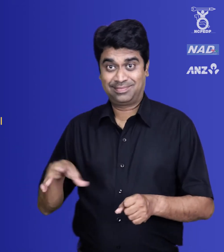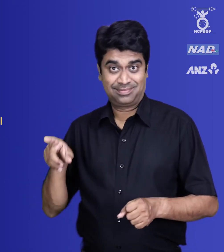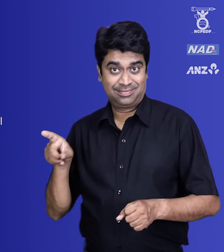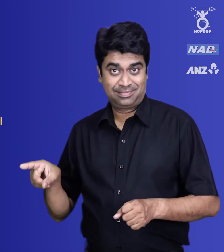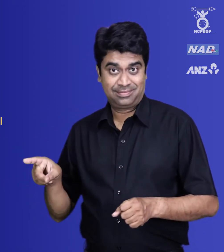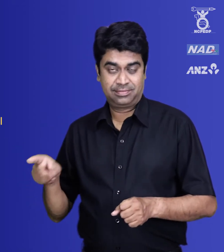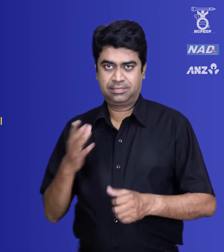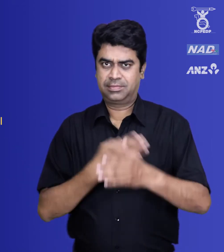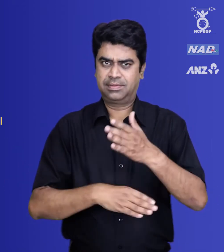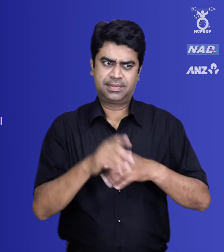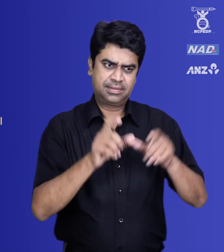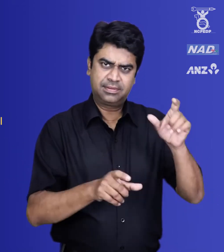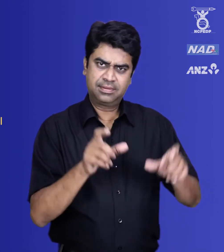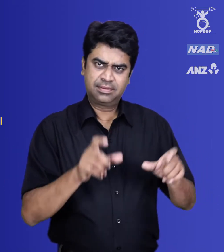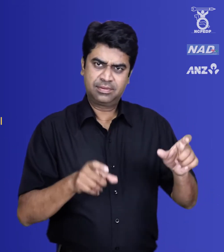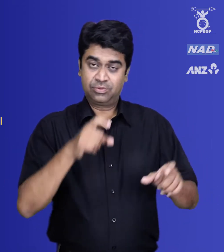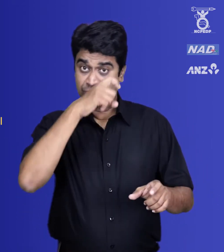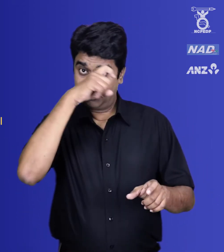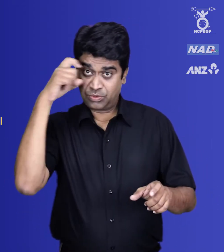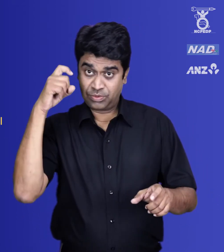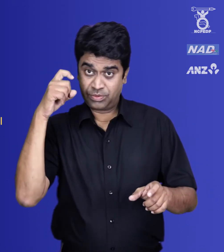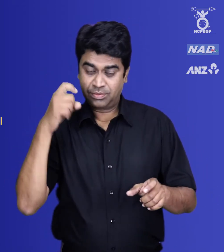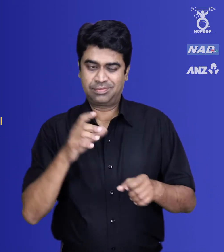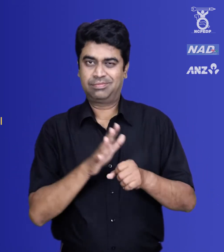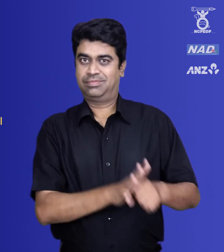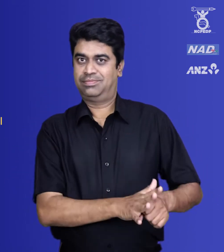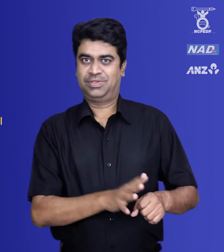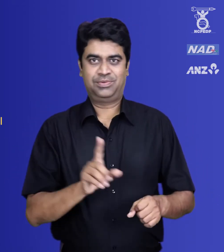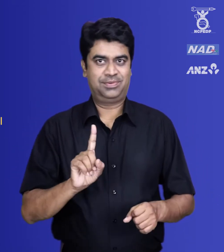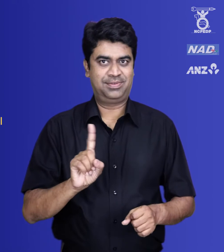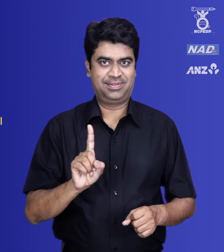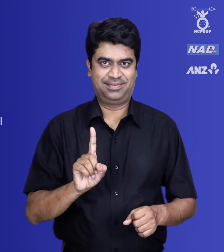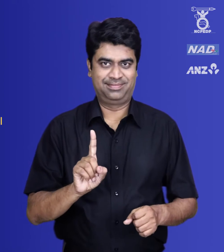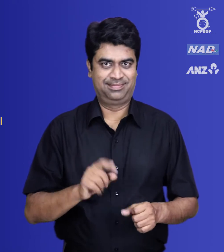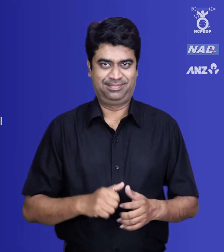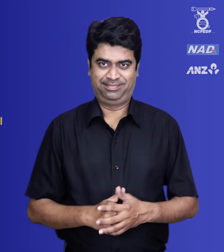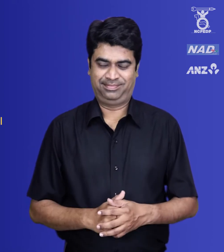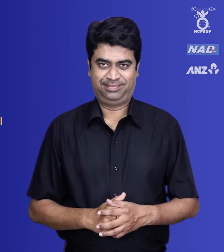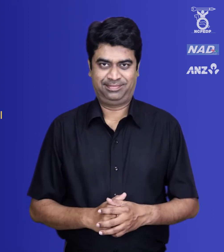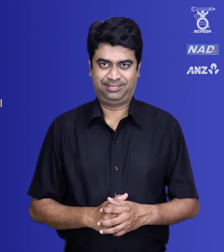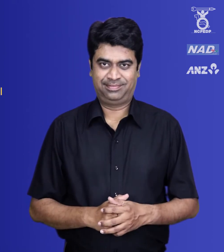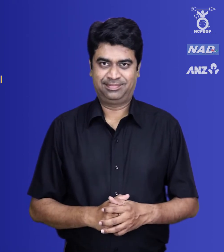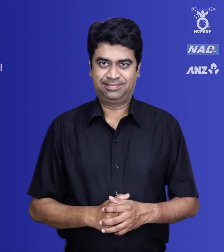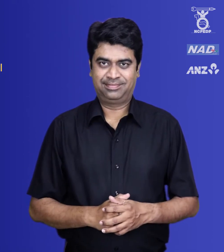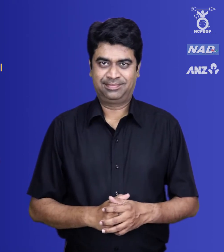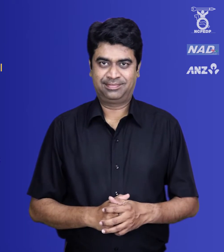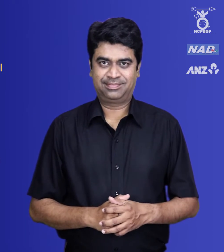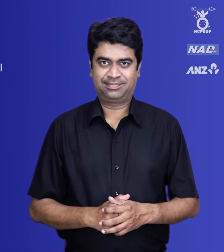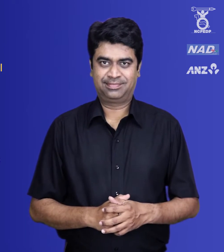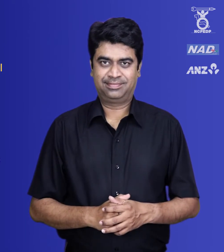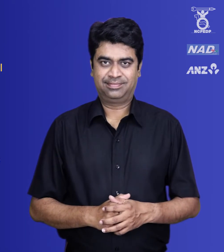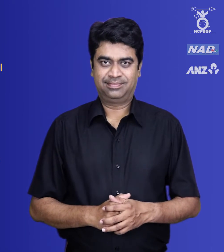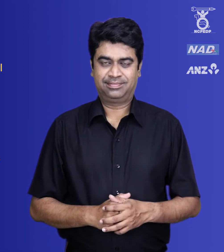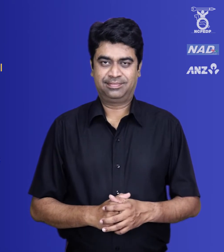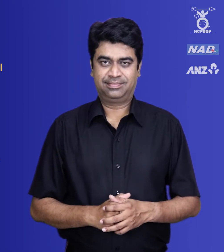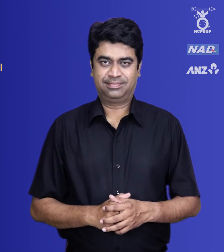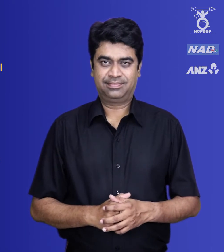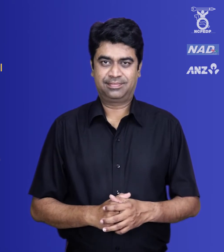against any person with disability in any matter relating to employment, Provided that the appropriate government